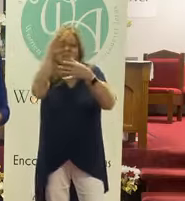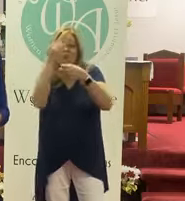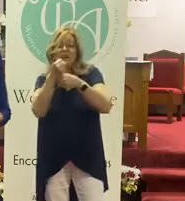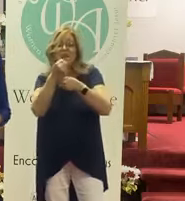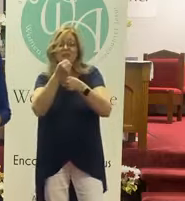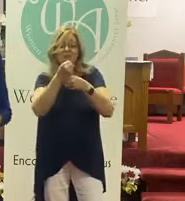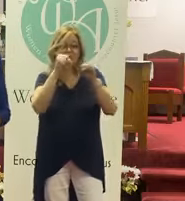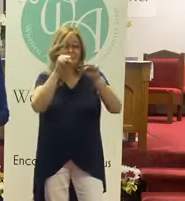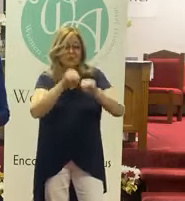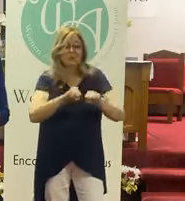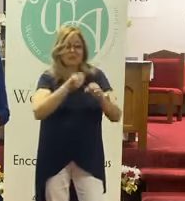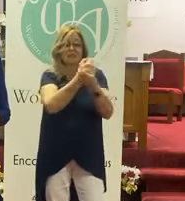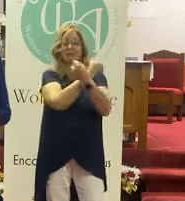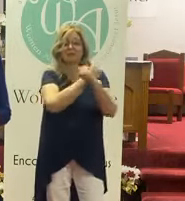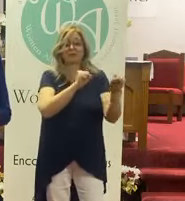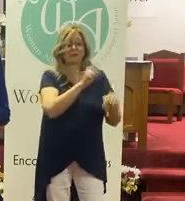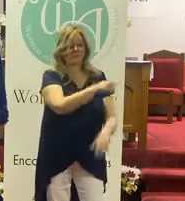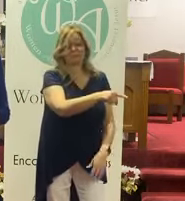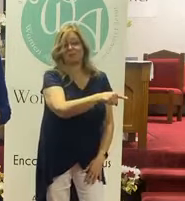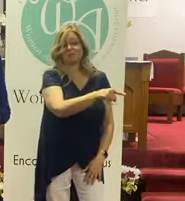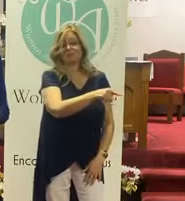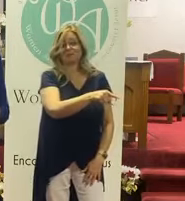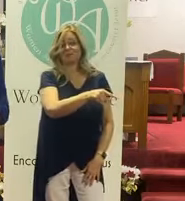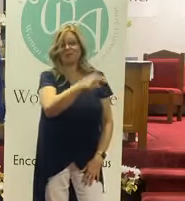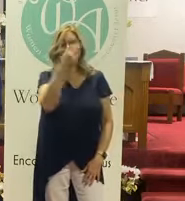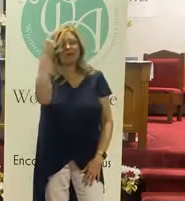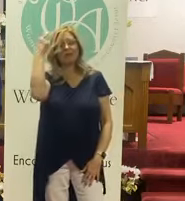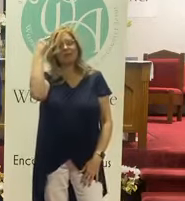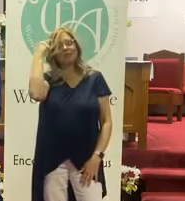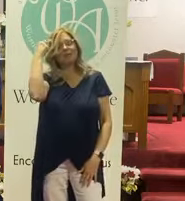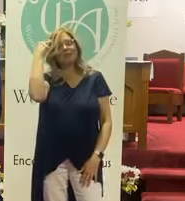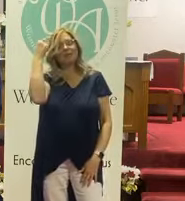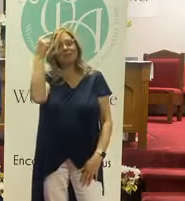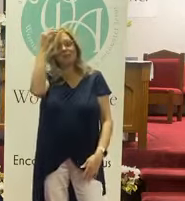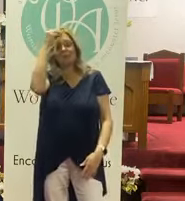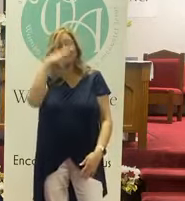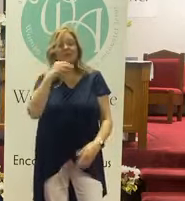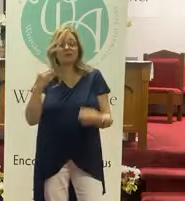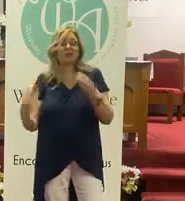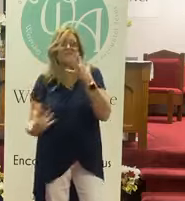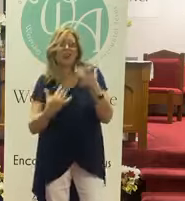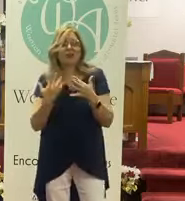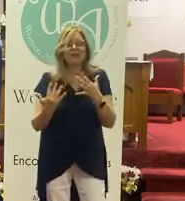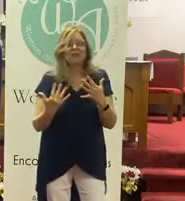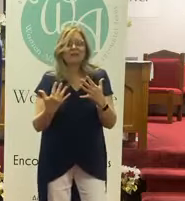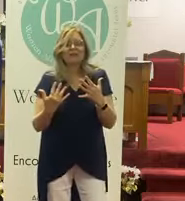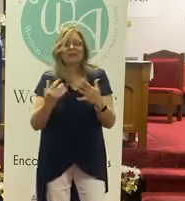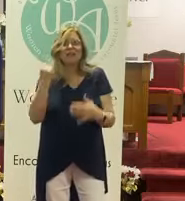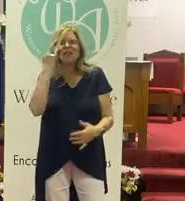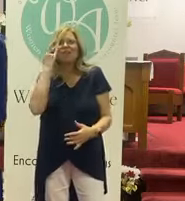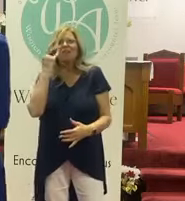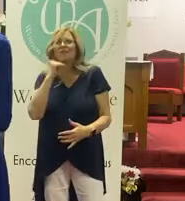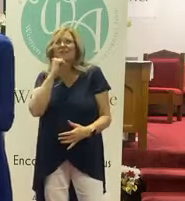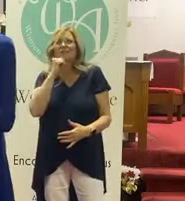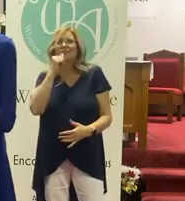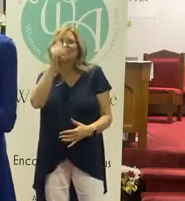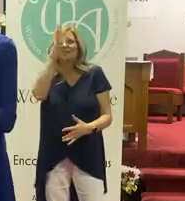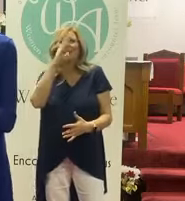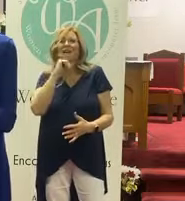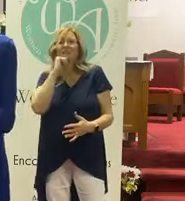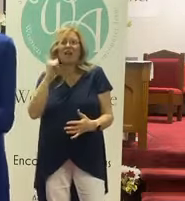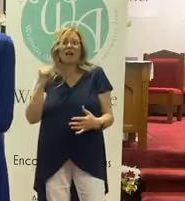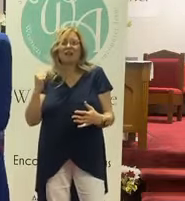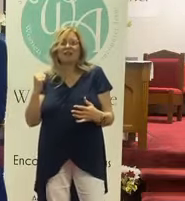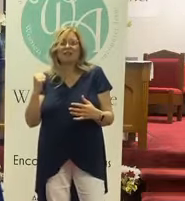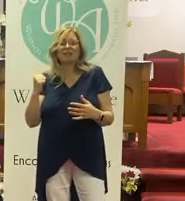ability for a rescue. I think about the men in the fire. What did they say? Even if God doesn't come through and rescue